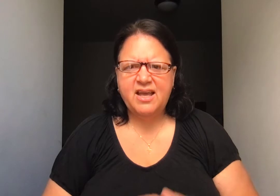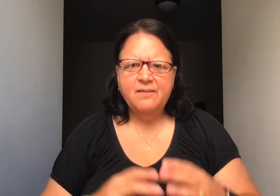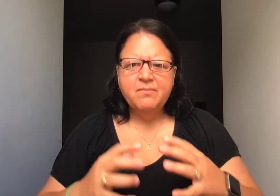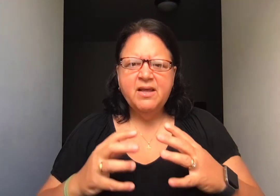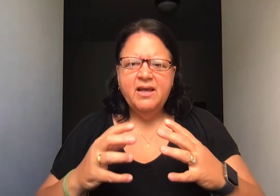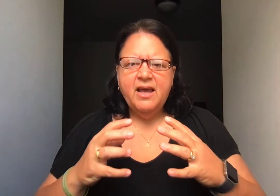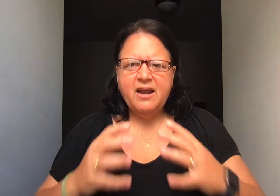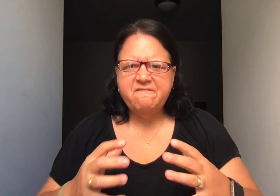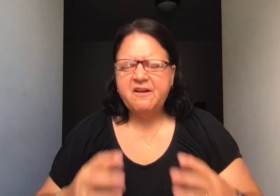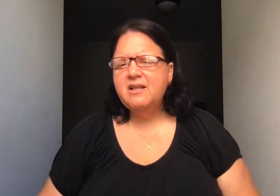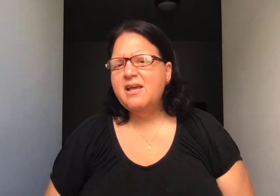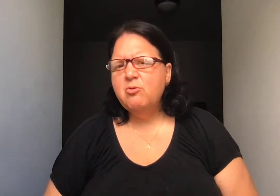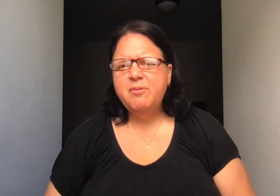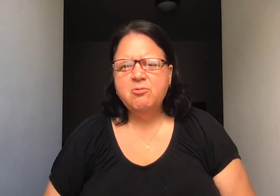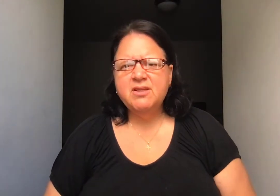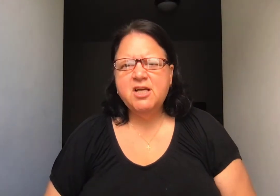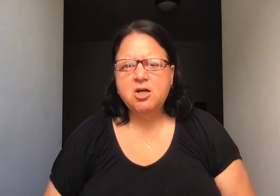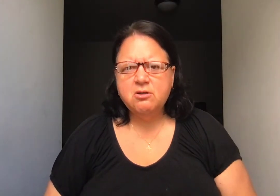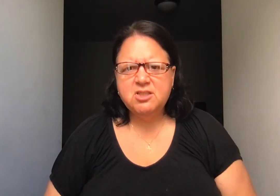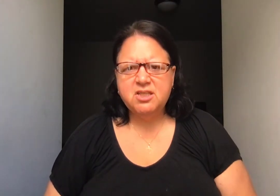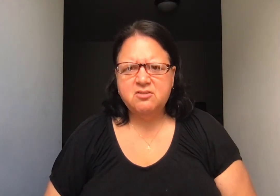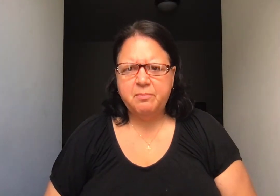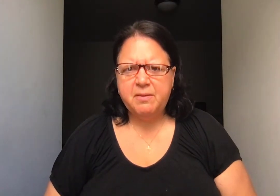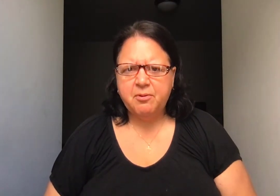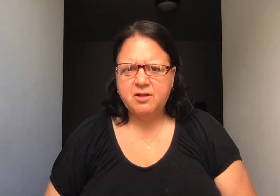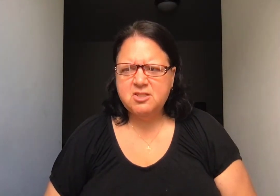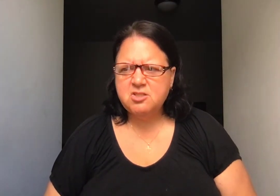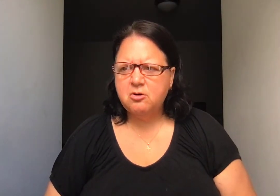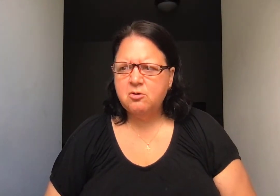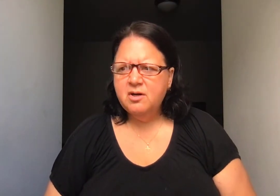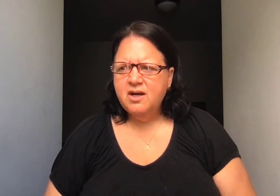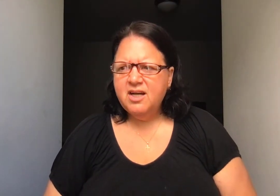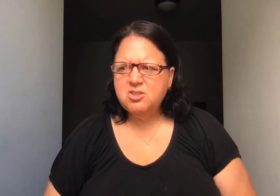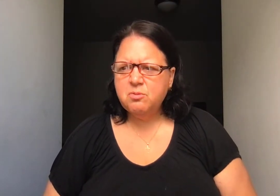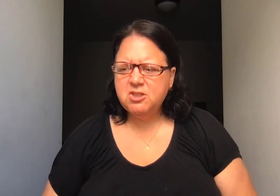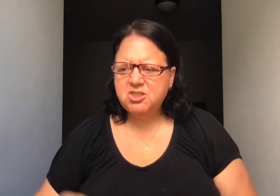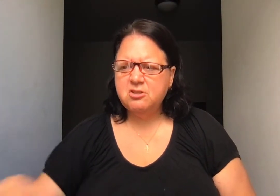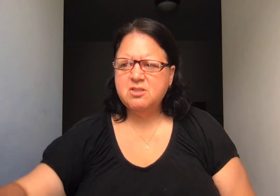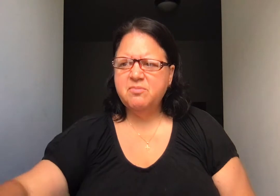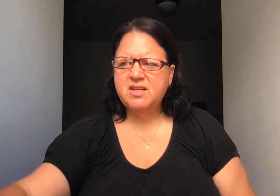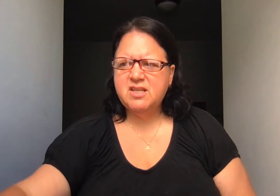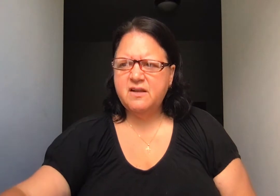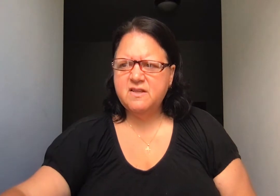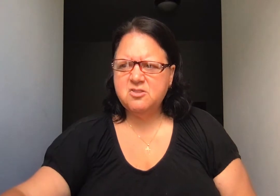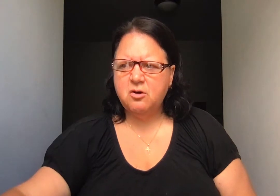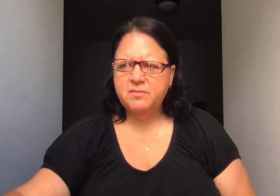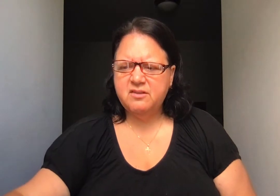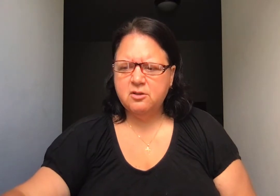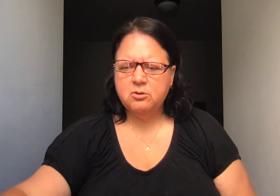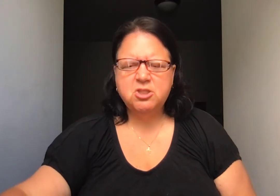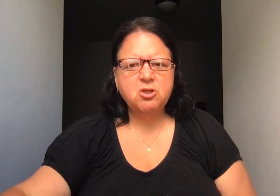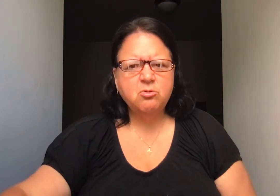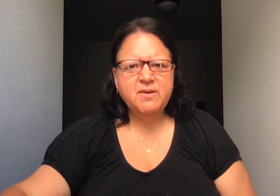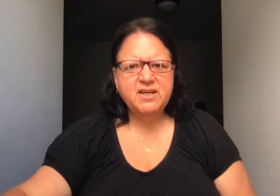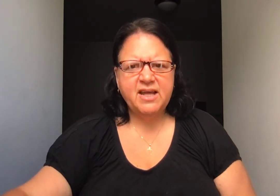and I felt like it would be really encouraging to people. And so I just wanted to share some things out of this Psalm that the Lord showed me today